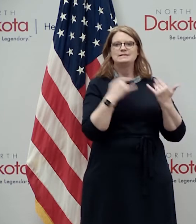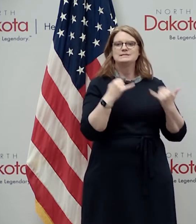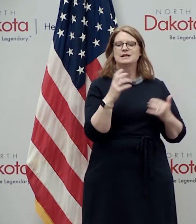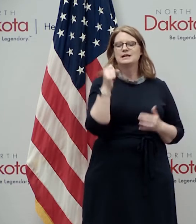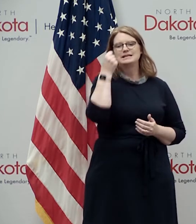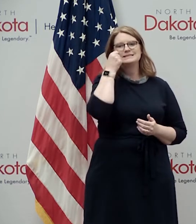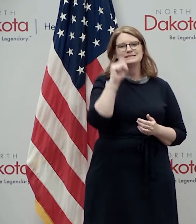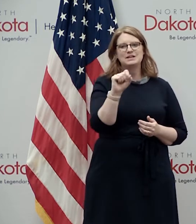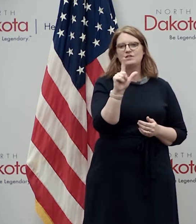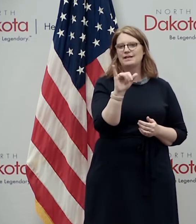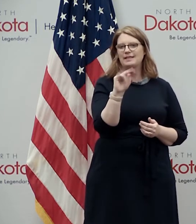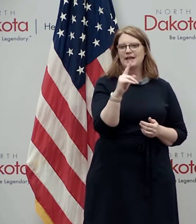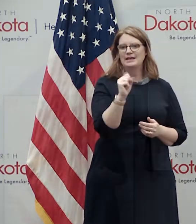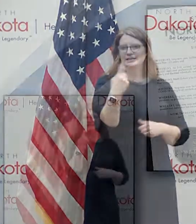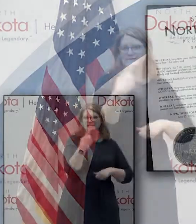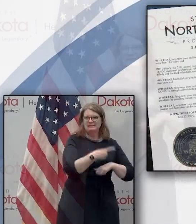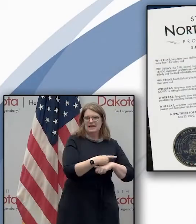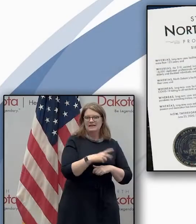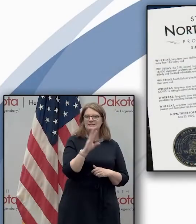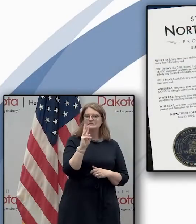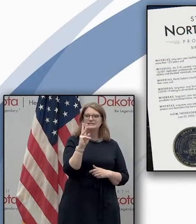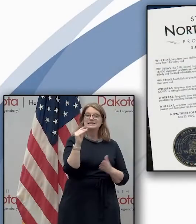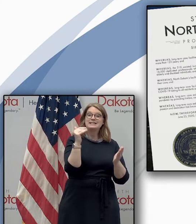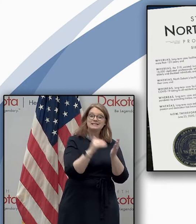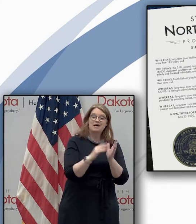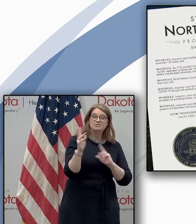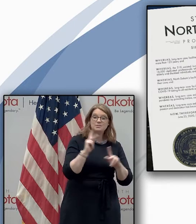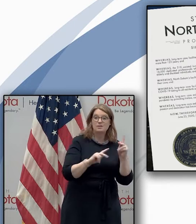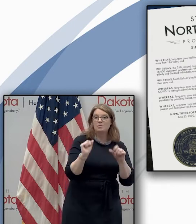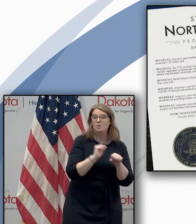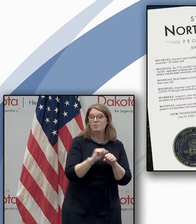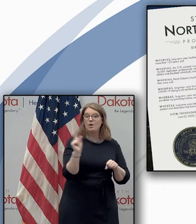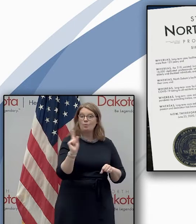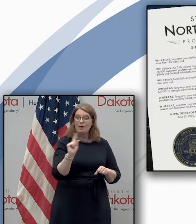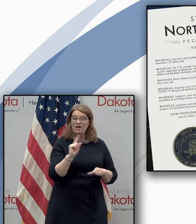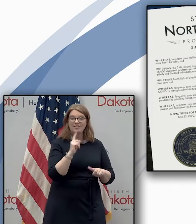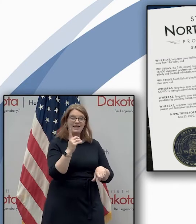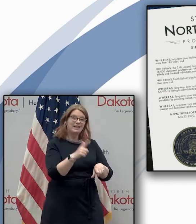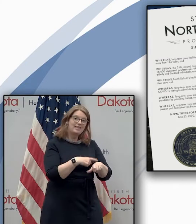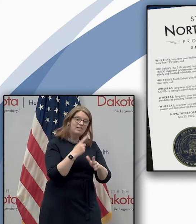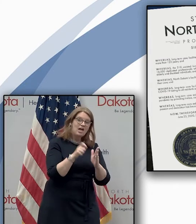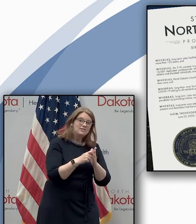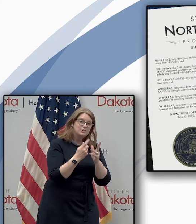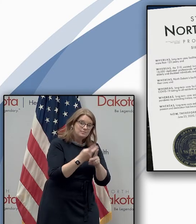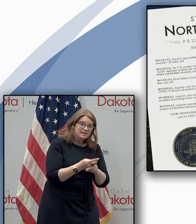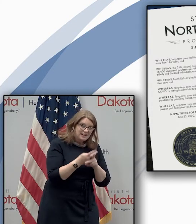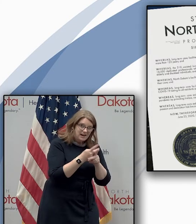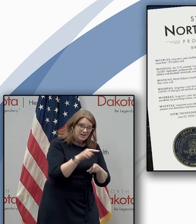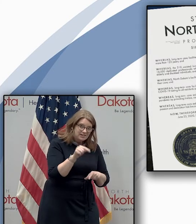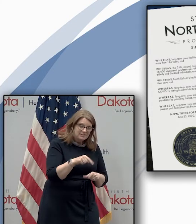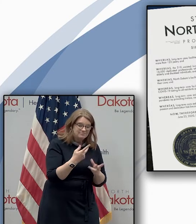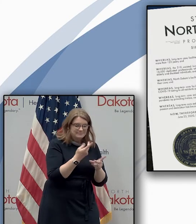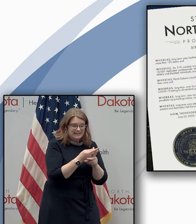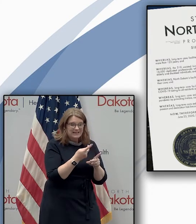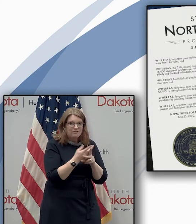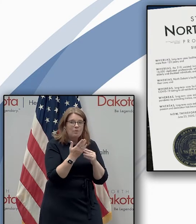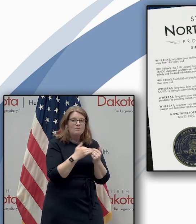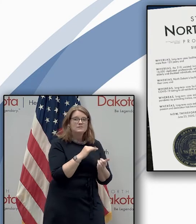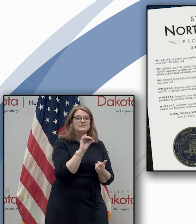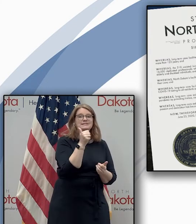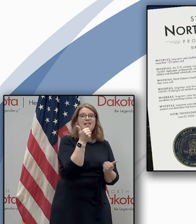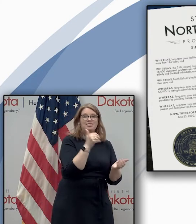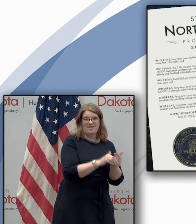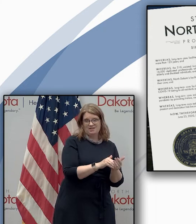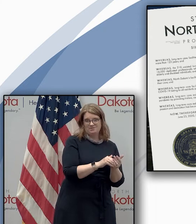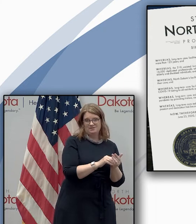silver linings day the 16 000 individuals who work in long-term care facilities across north dakota taking care of nearly 10 000